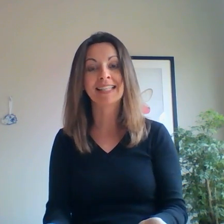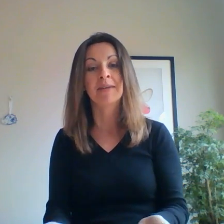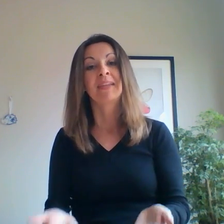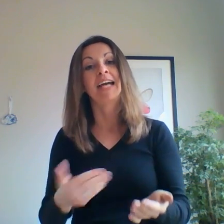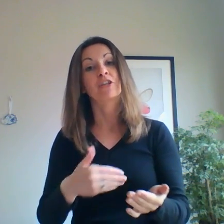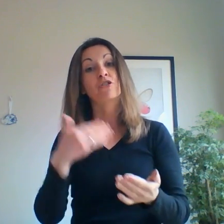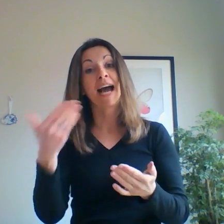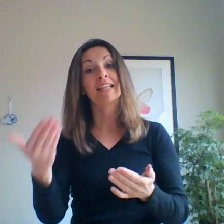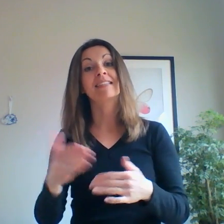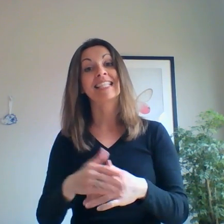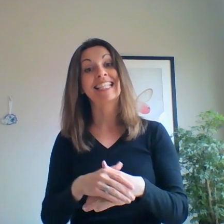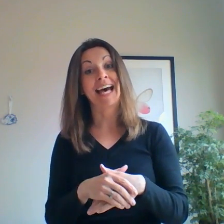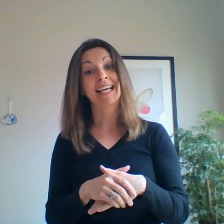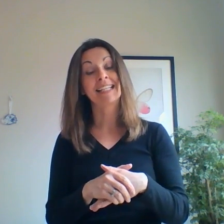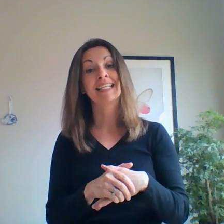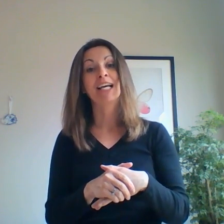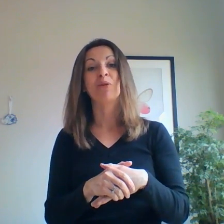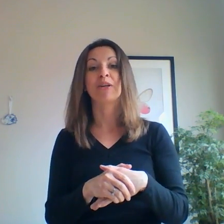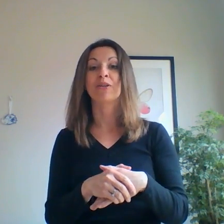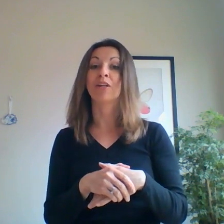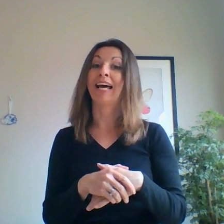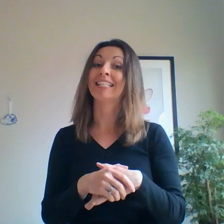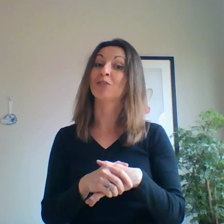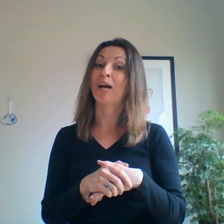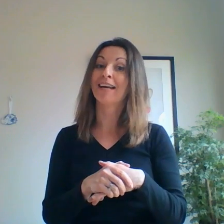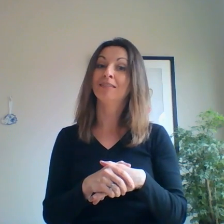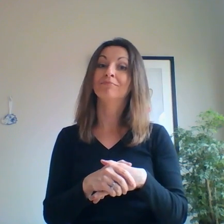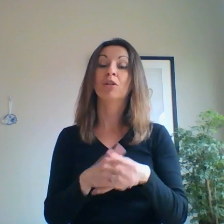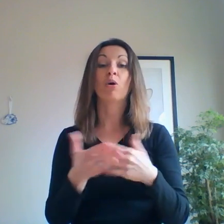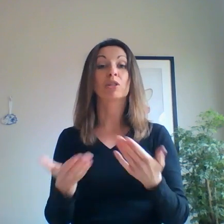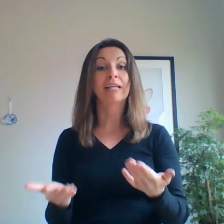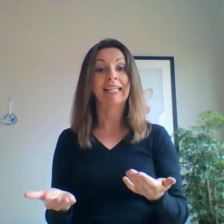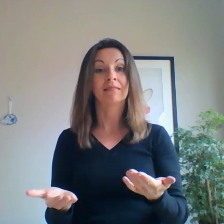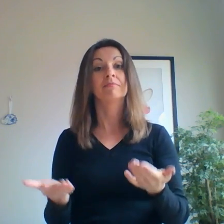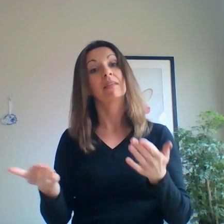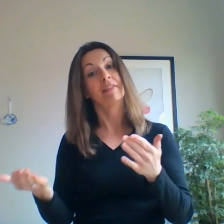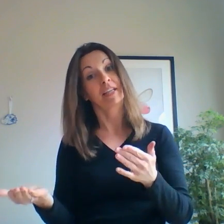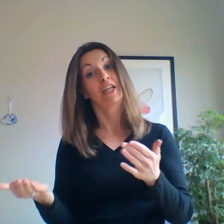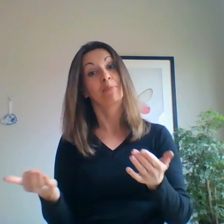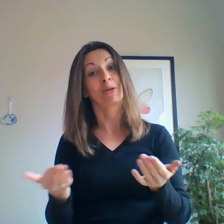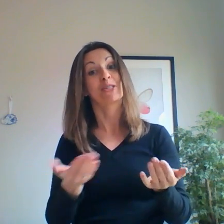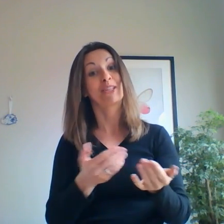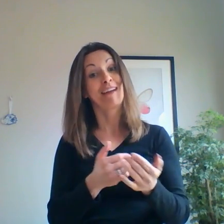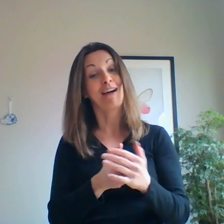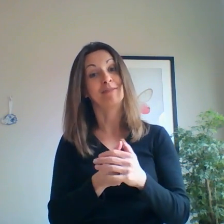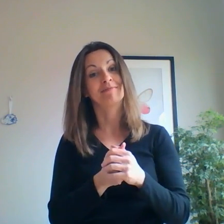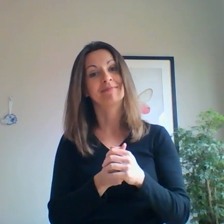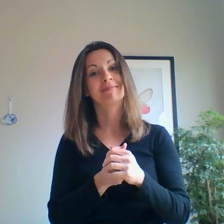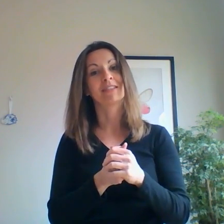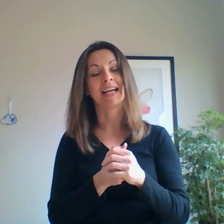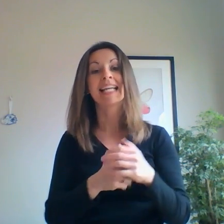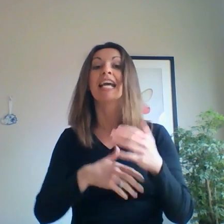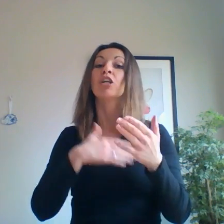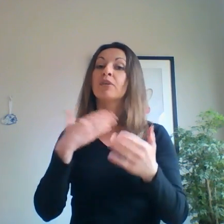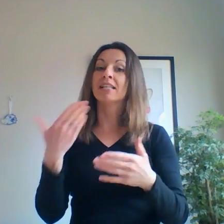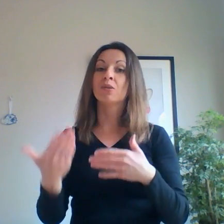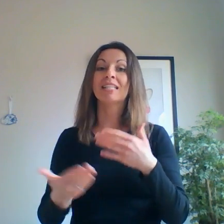and you're trying to detect whether the light is red or green. Very important to know, right? You can use an